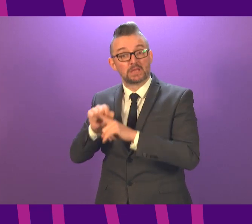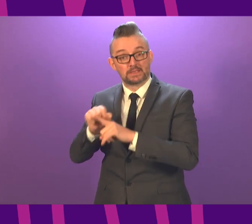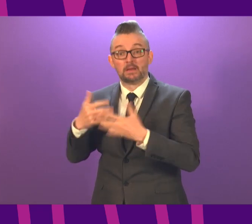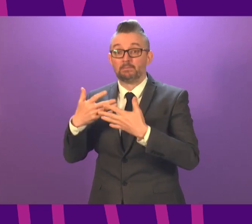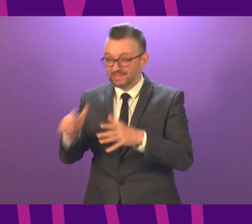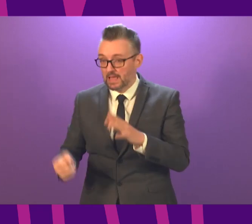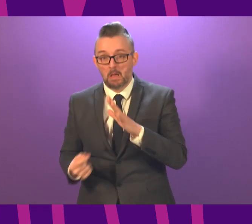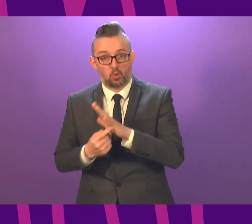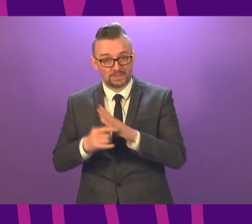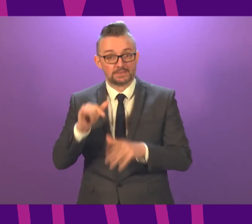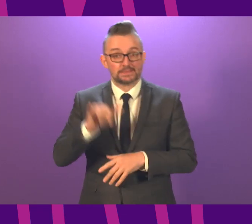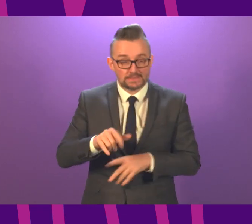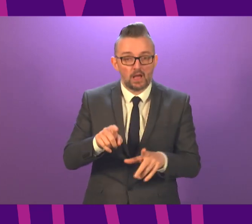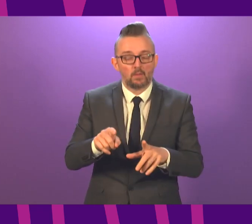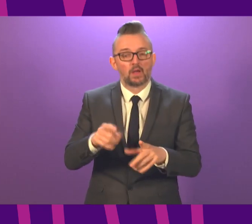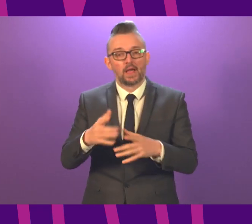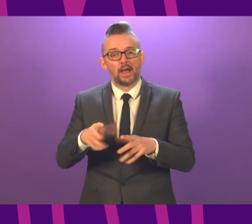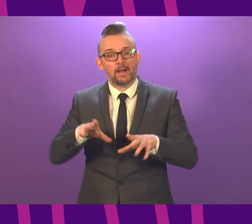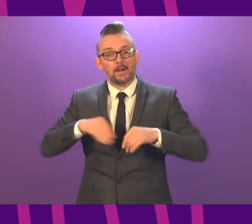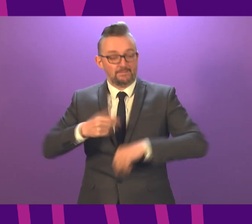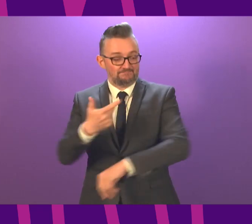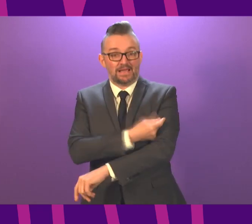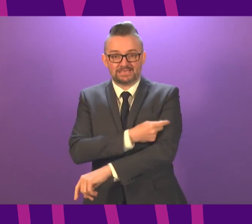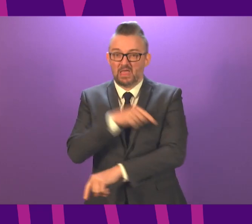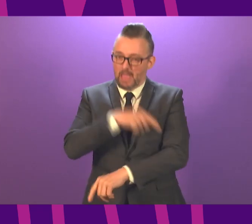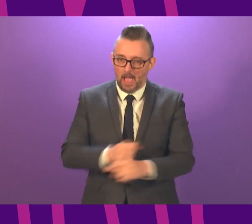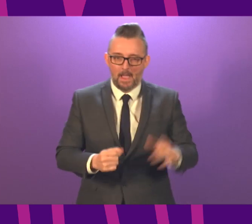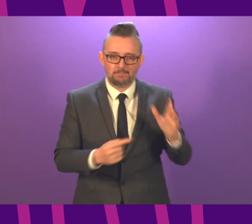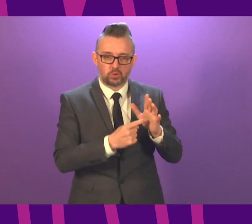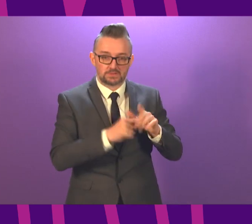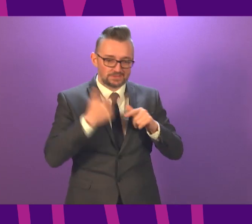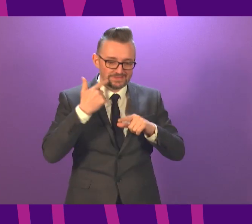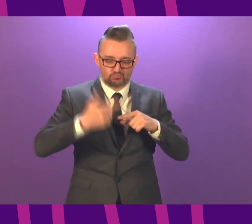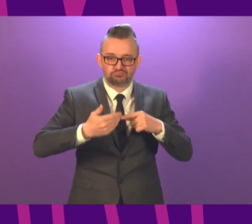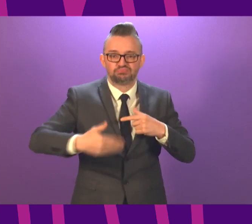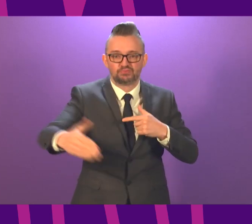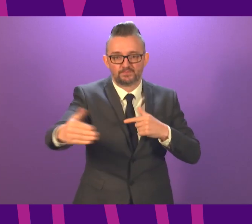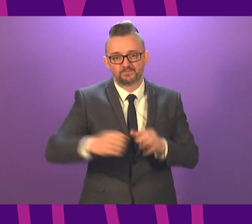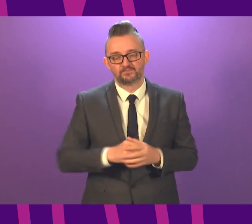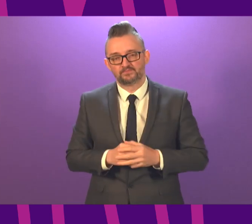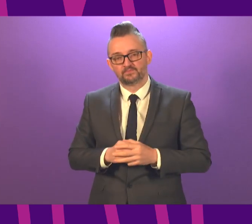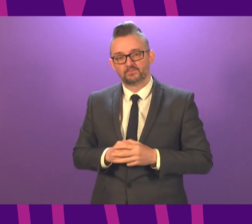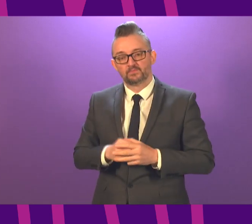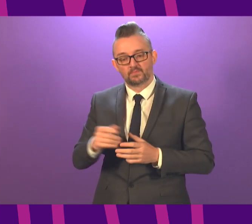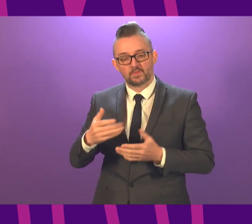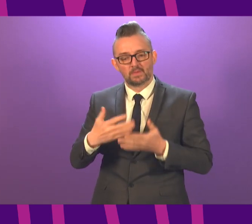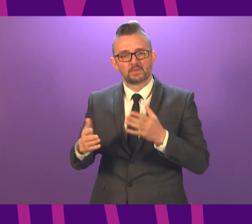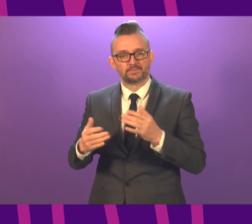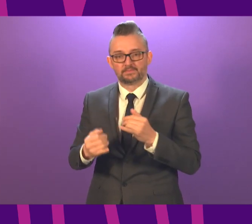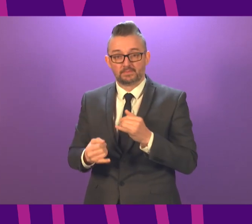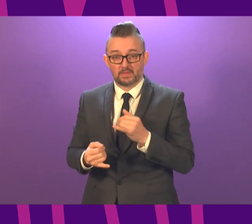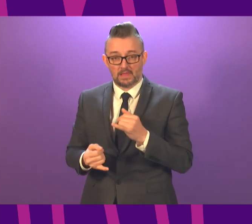been important, the vaccine programme becomes increasingly important over the next period. lastly, there has been a last-minute issue, or